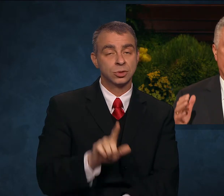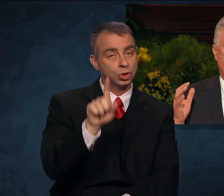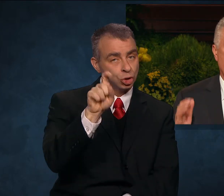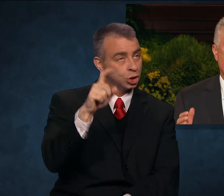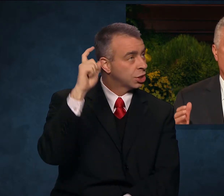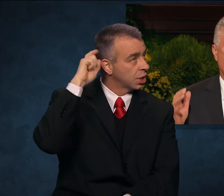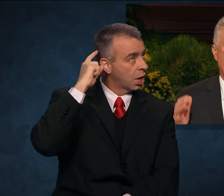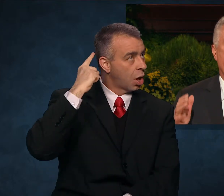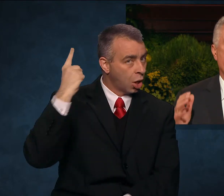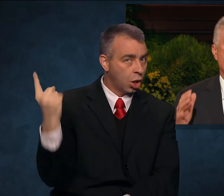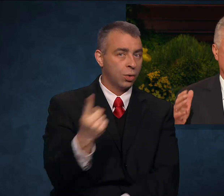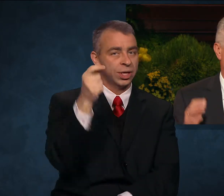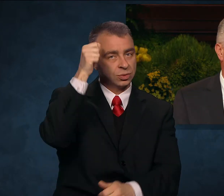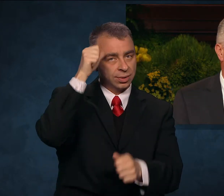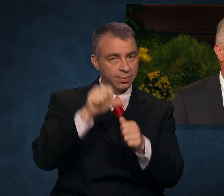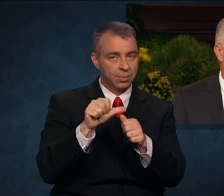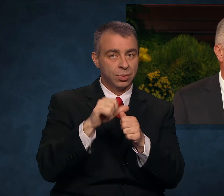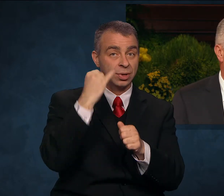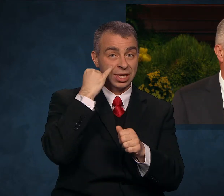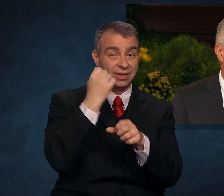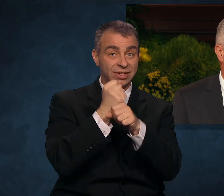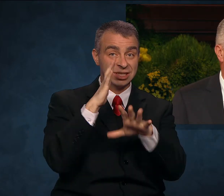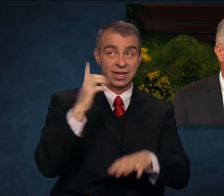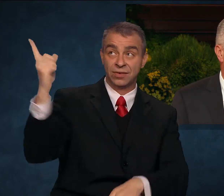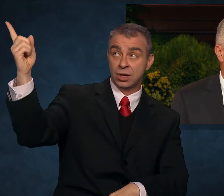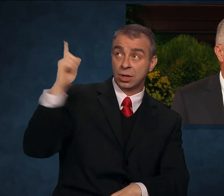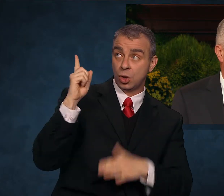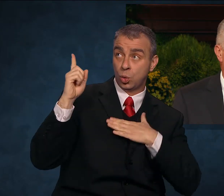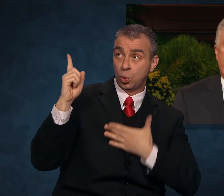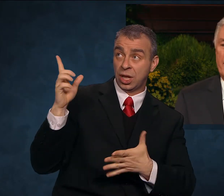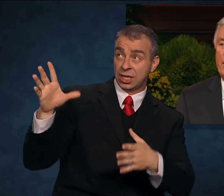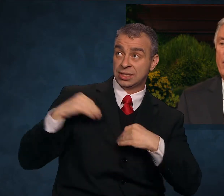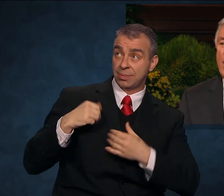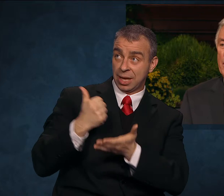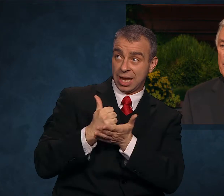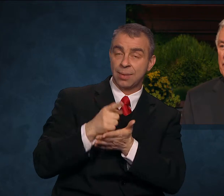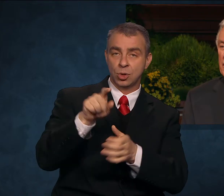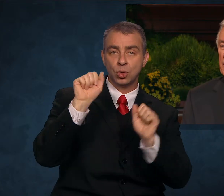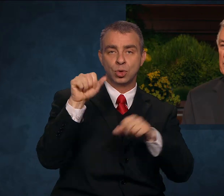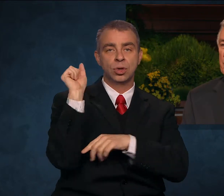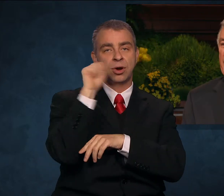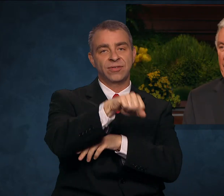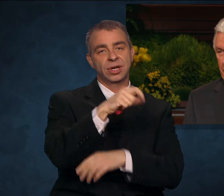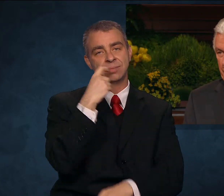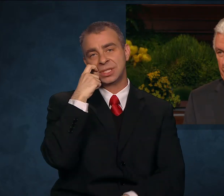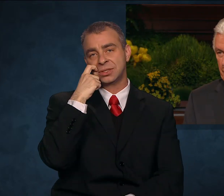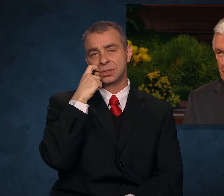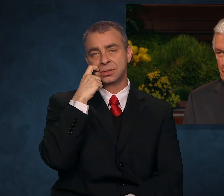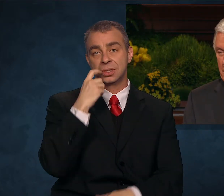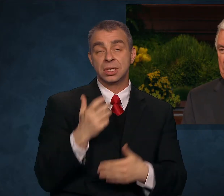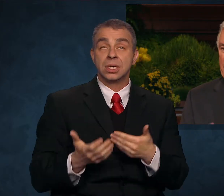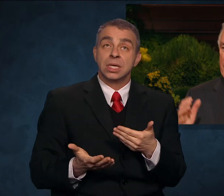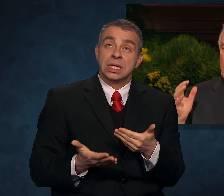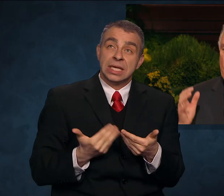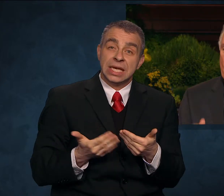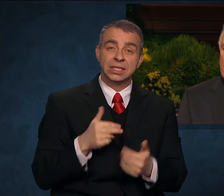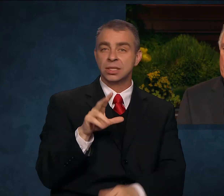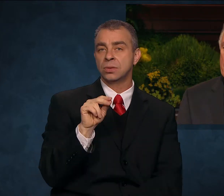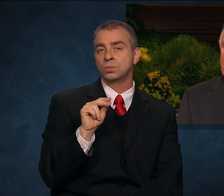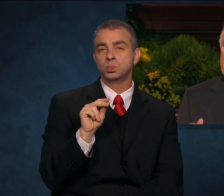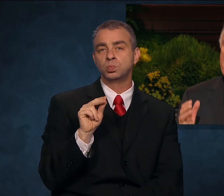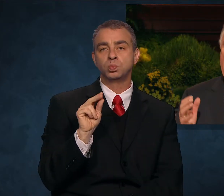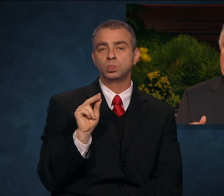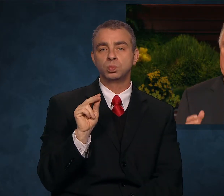break free from addiction. It may be a long, difficult path, but the